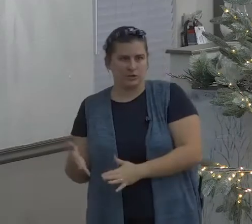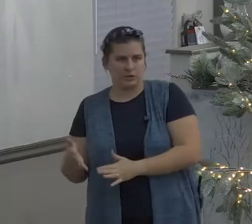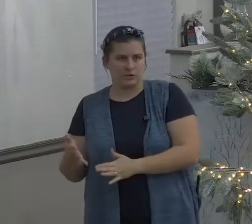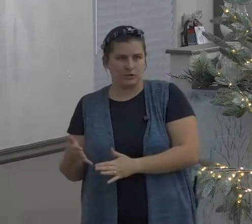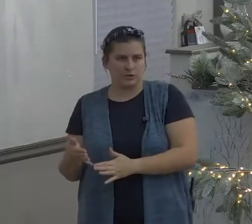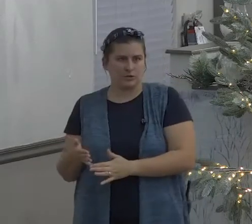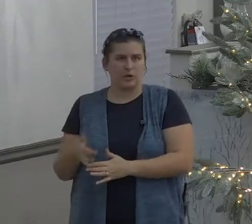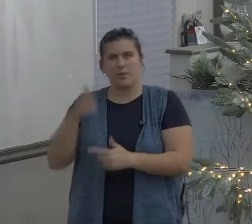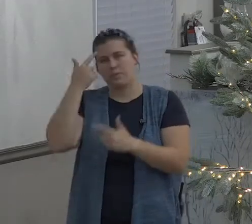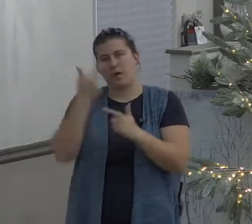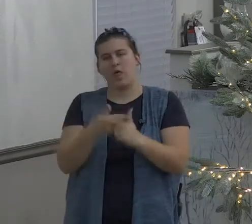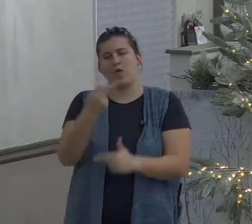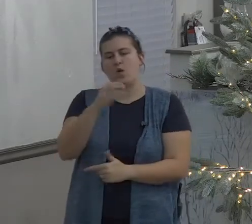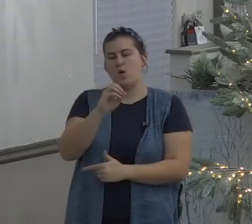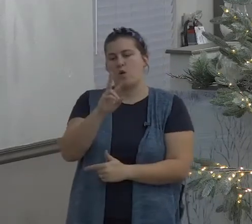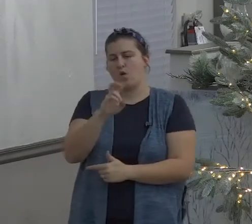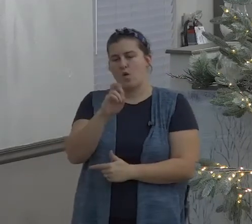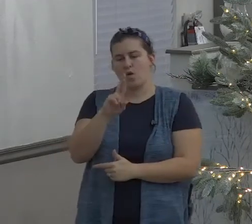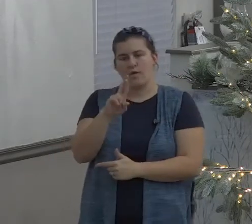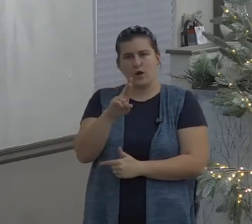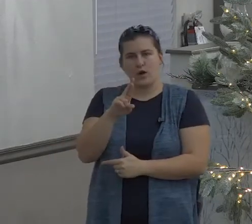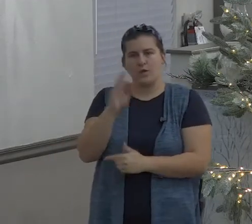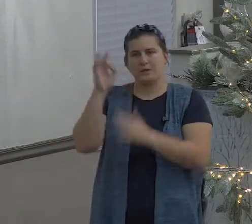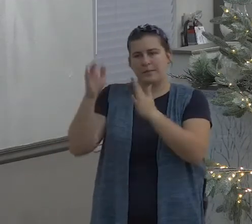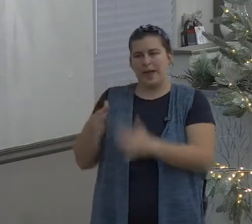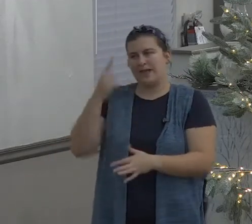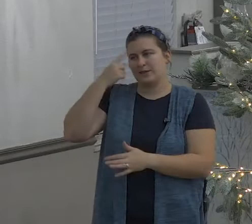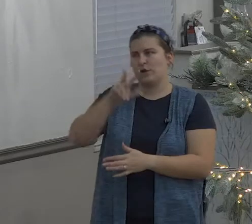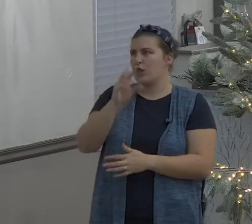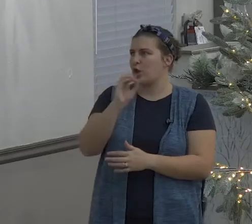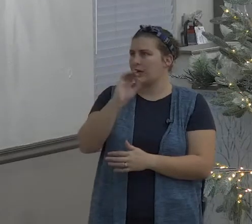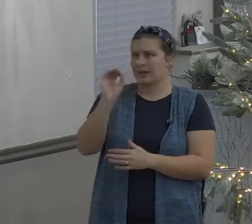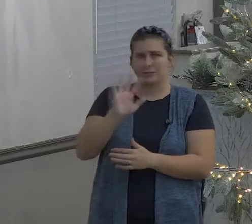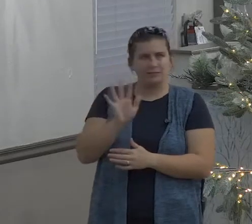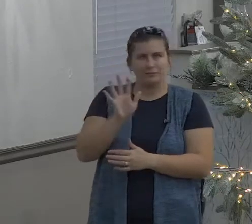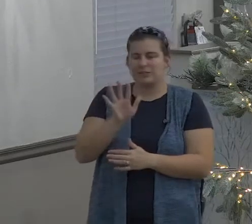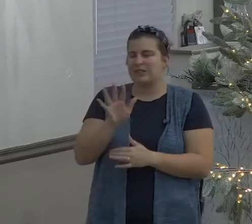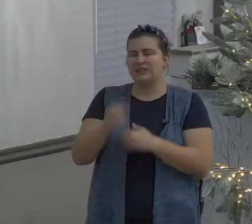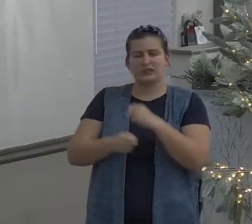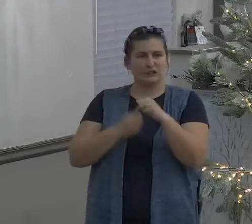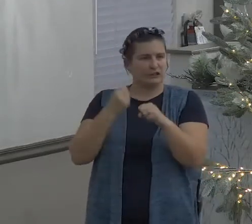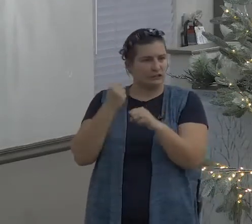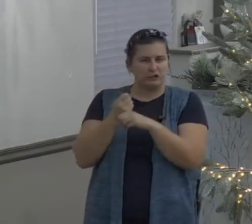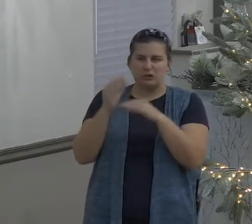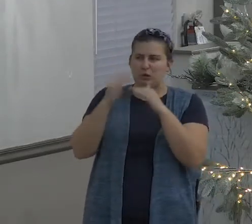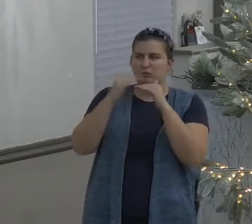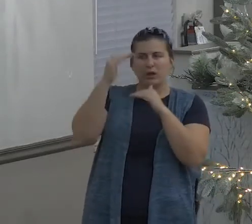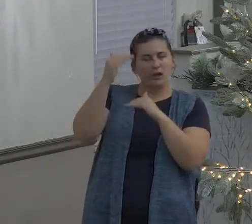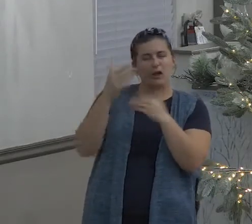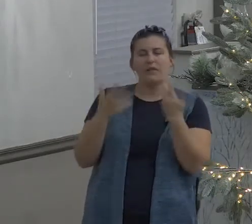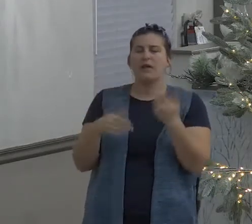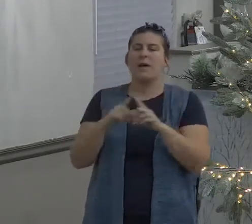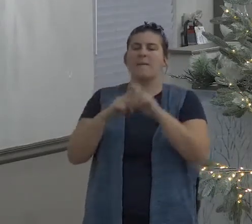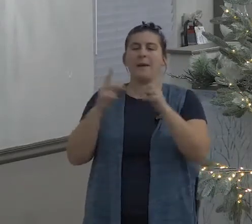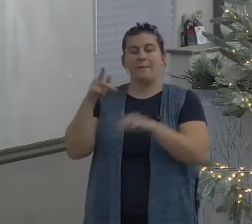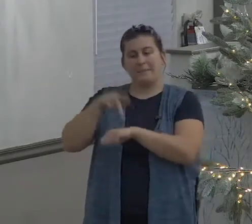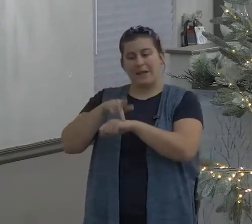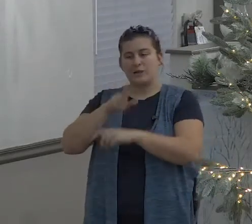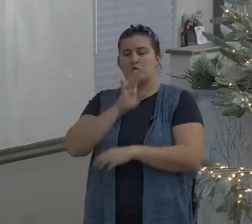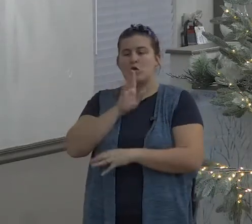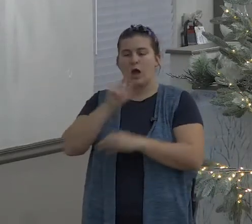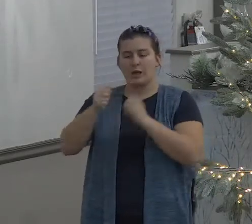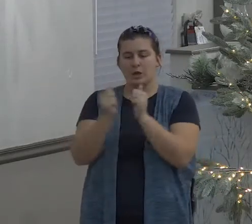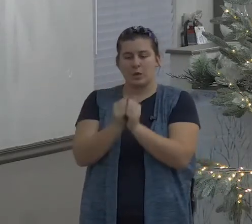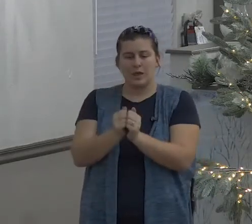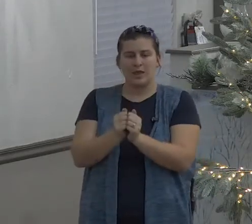glory that fadeth not away now Peter was addressing those who like myself were in the pastorate brother brother Hoover was in the